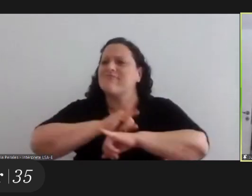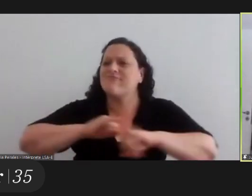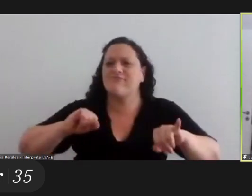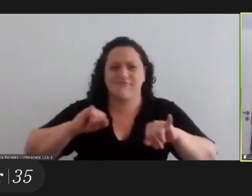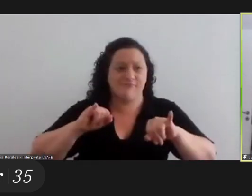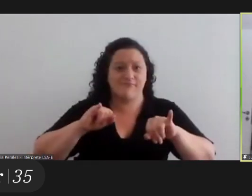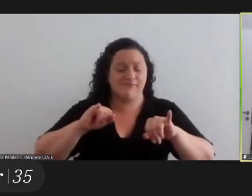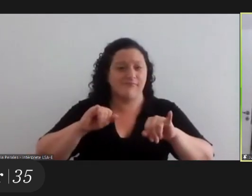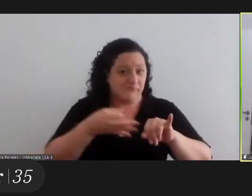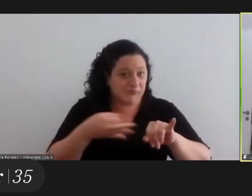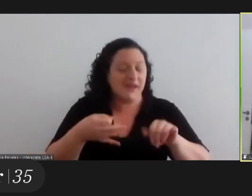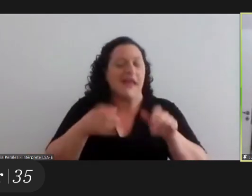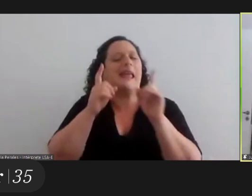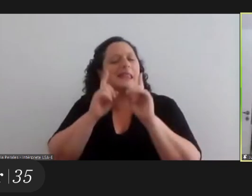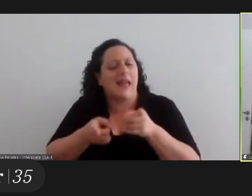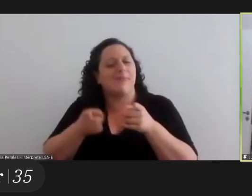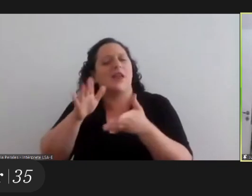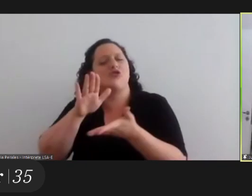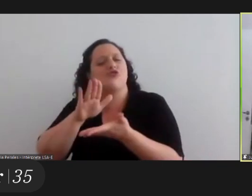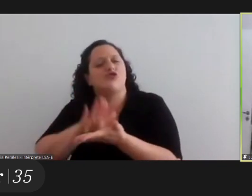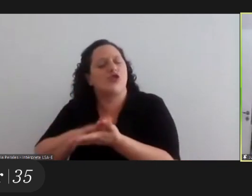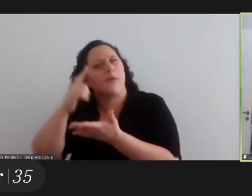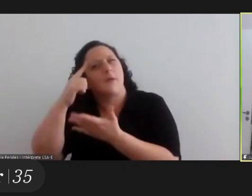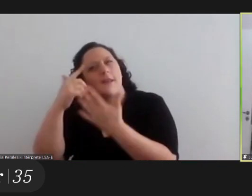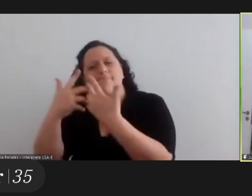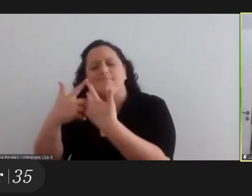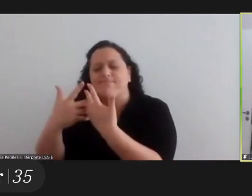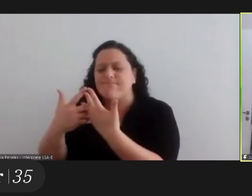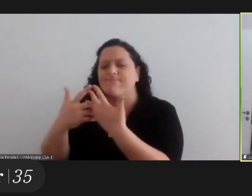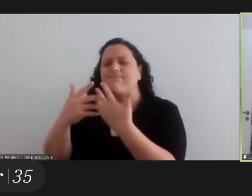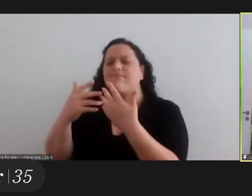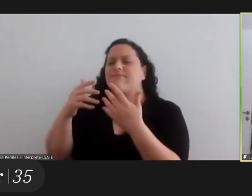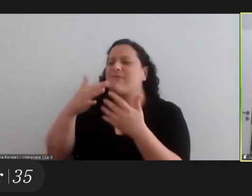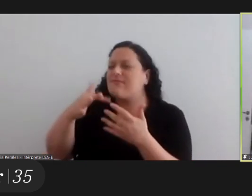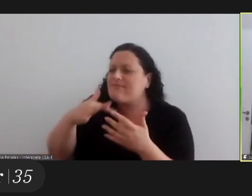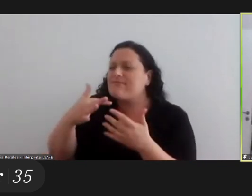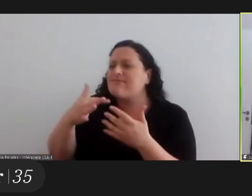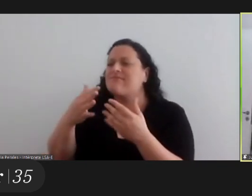also from the uh performing framework